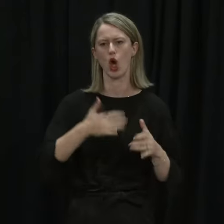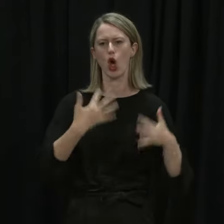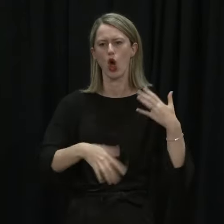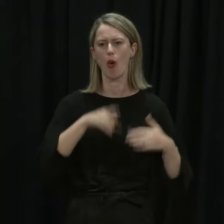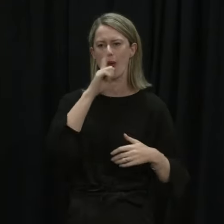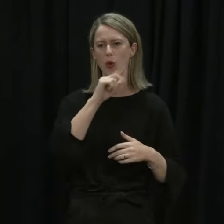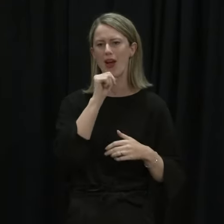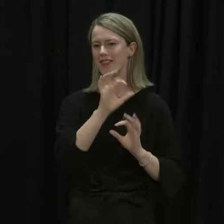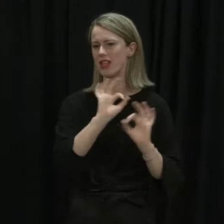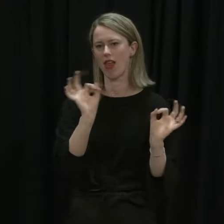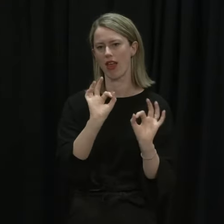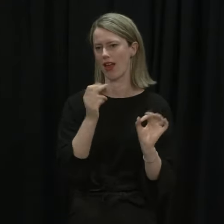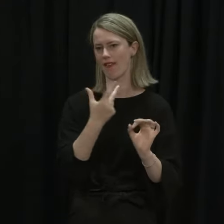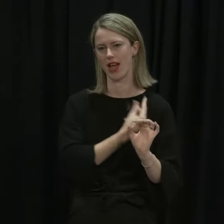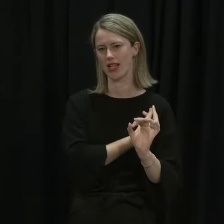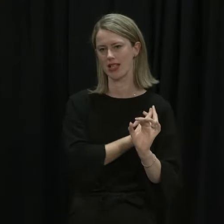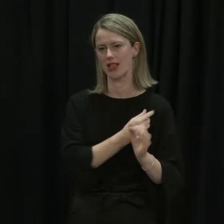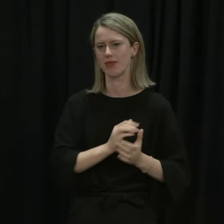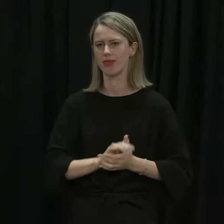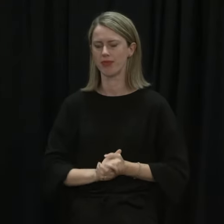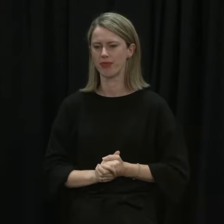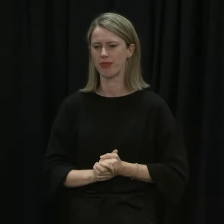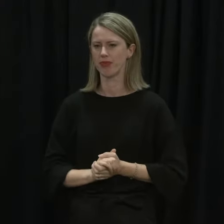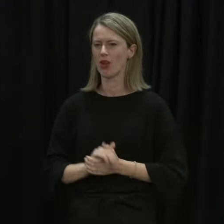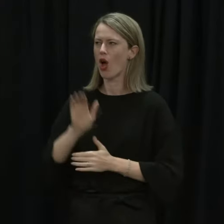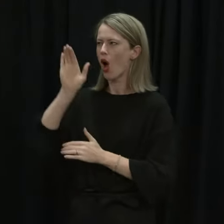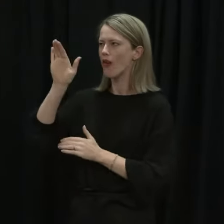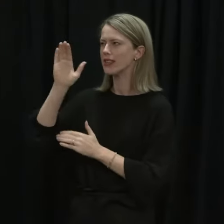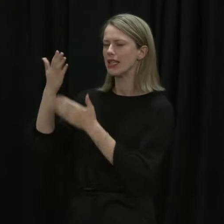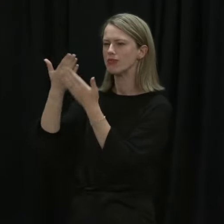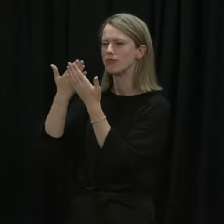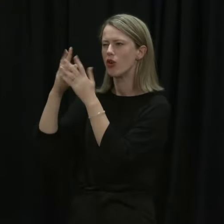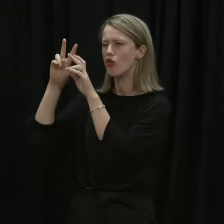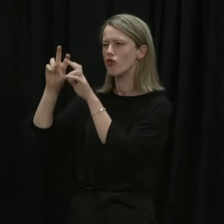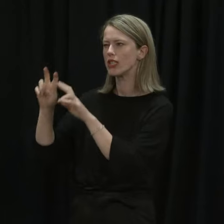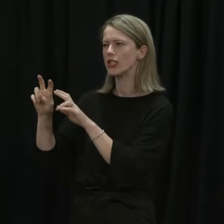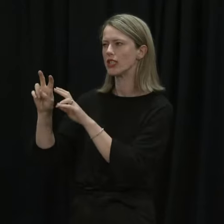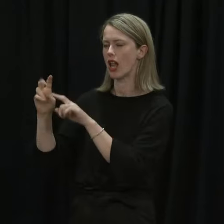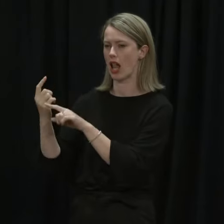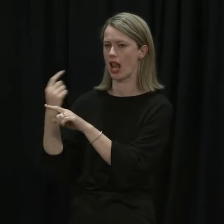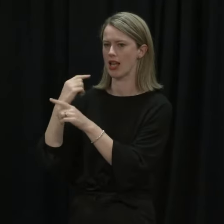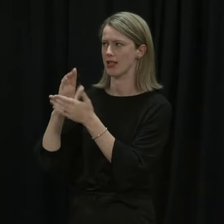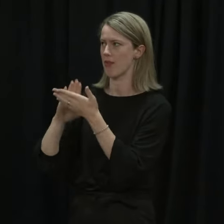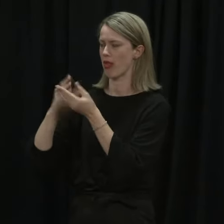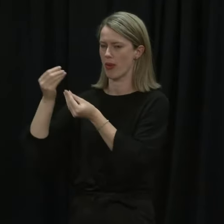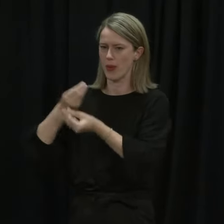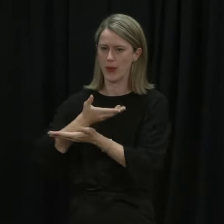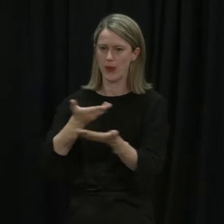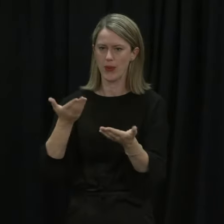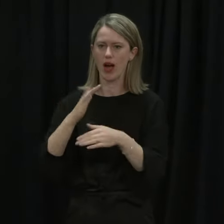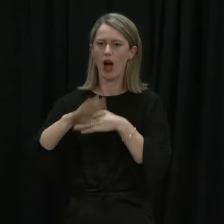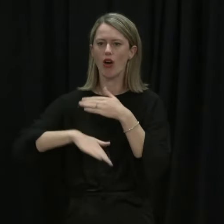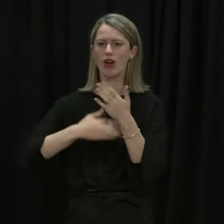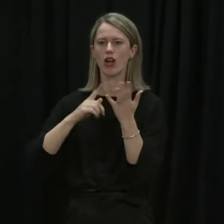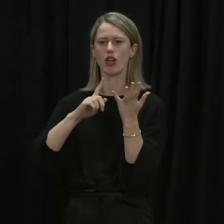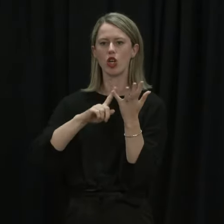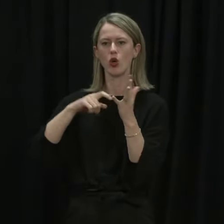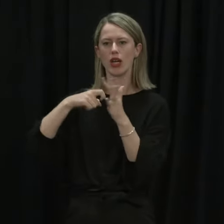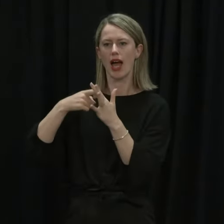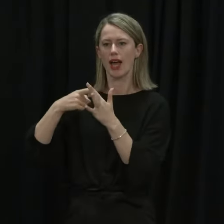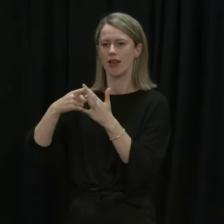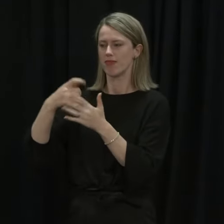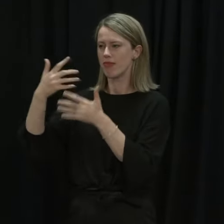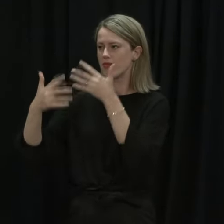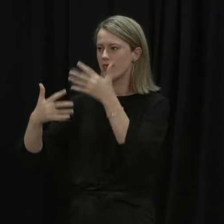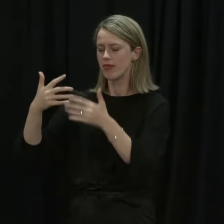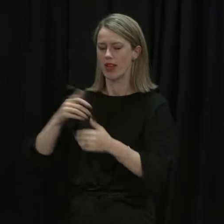who are unimmunised. A BMJ study, which was released just last month, based on UK data, shows that of 40